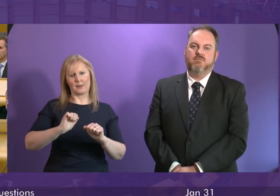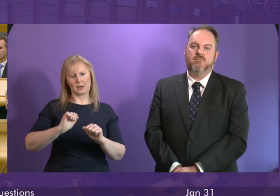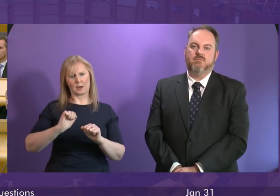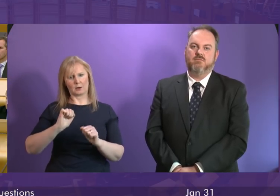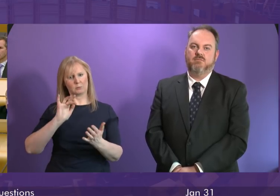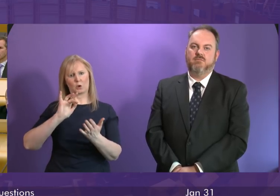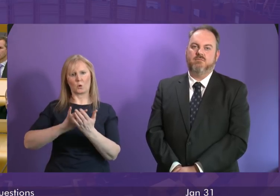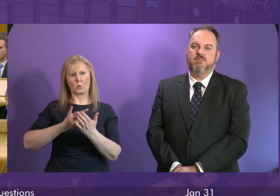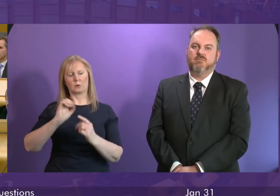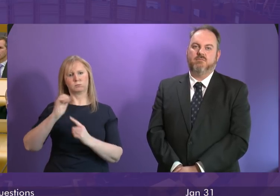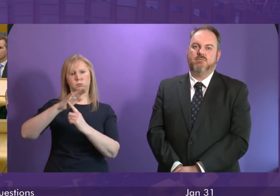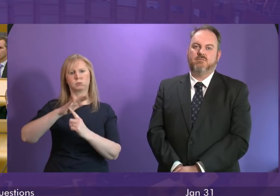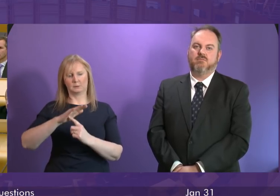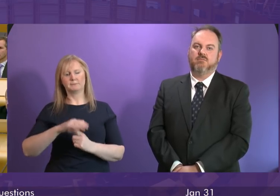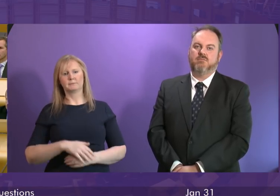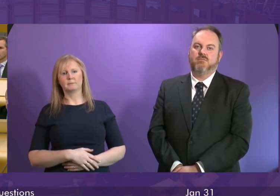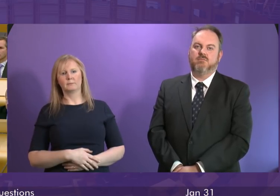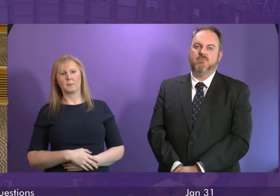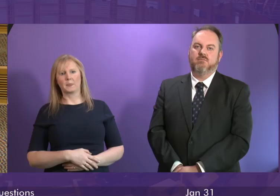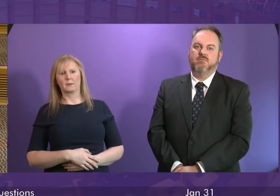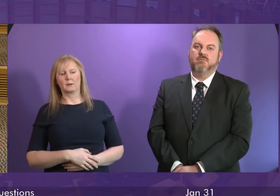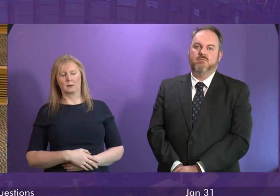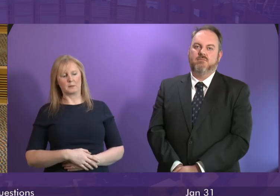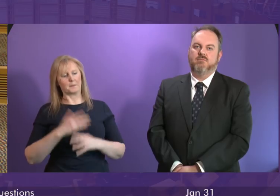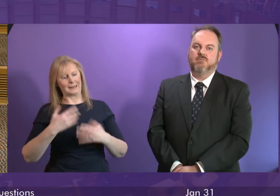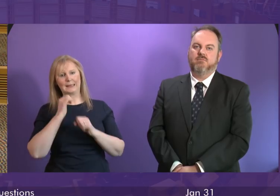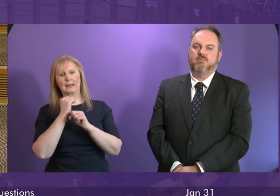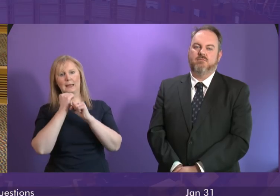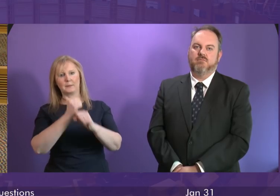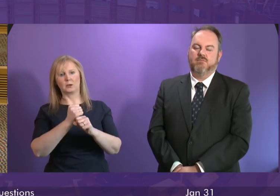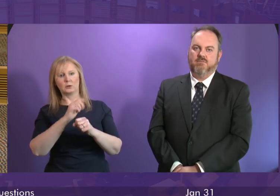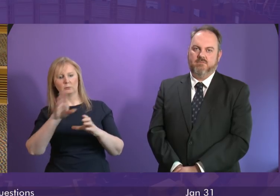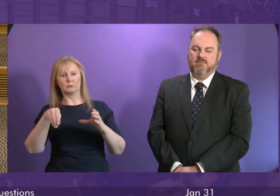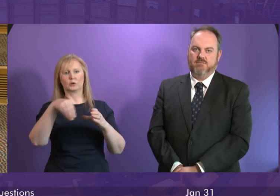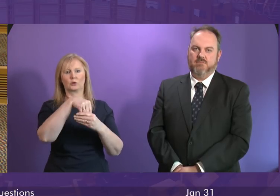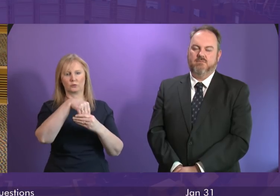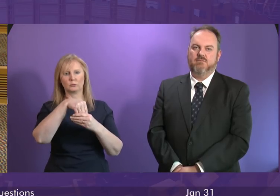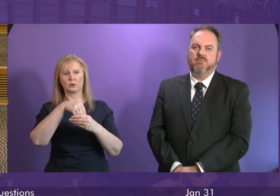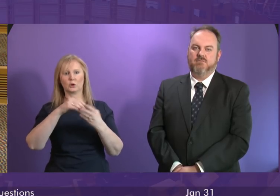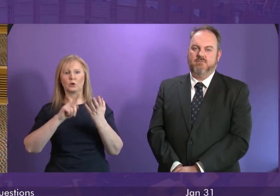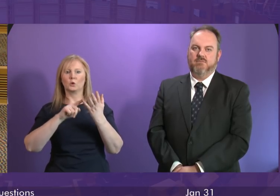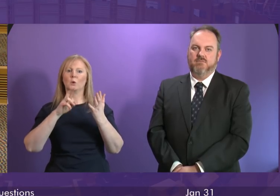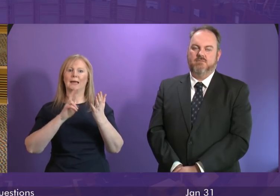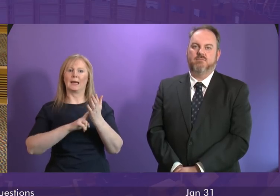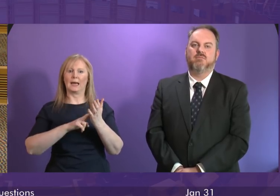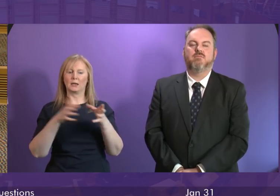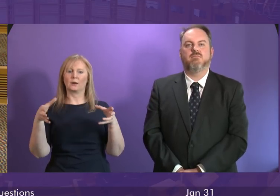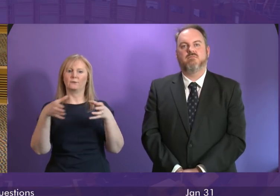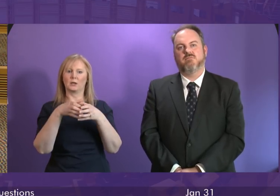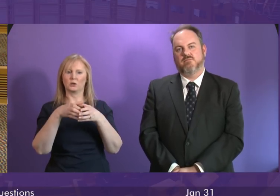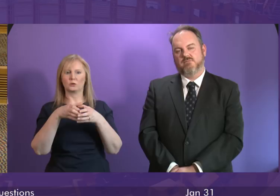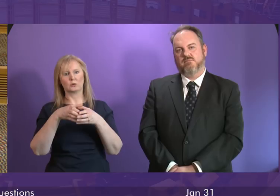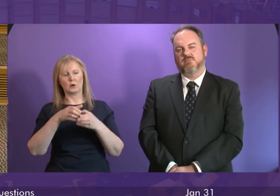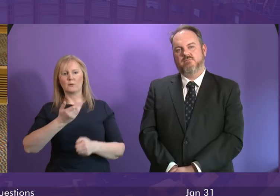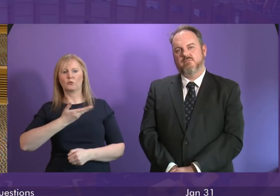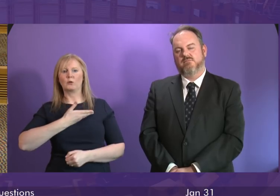very heart of everything that we do of course we have given a commitment to incorporating the UN convention on the rights of the child